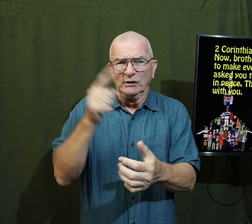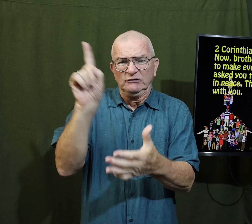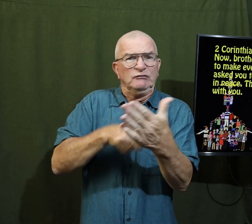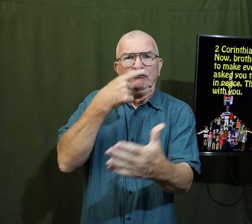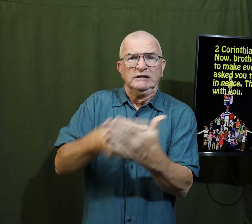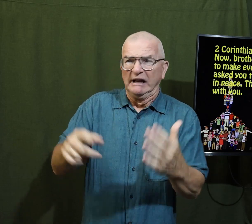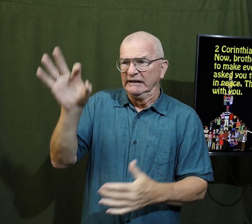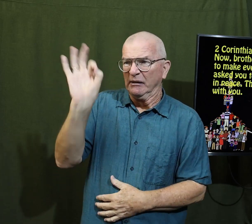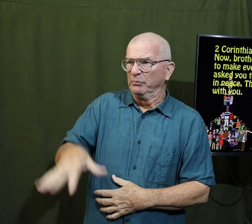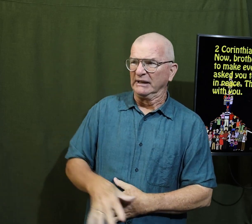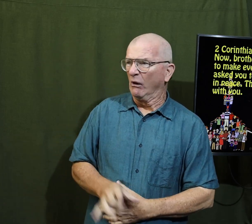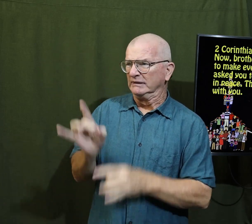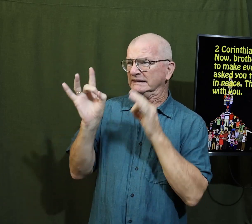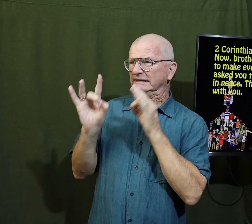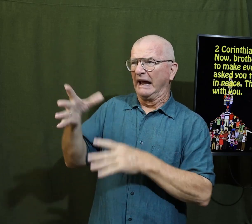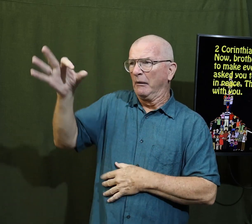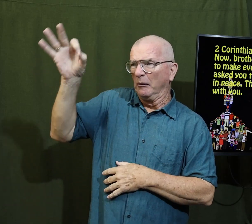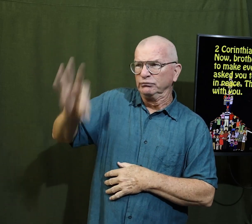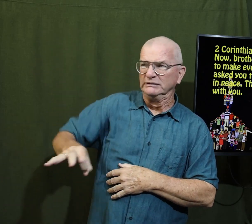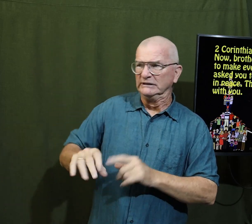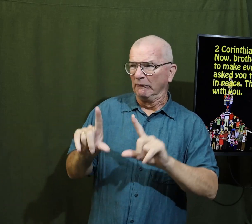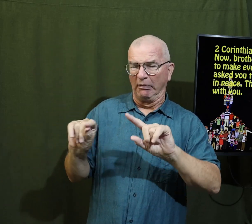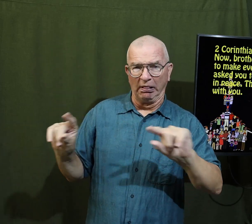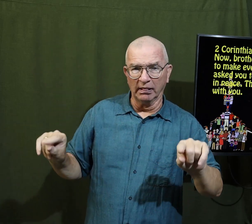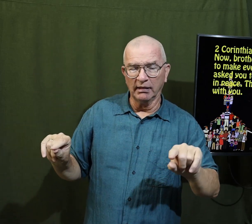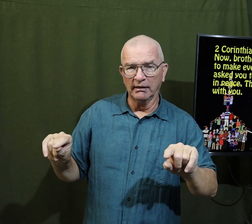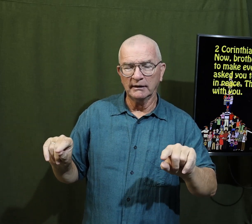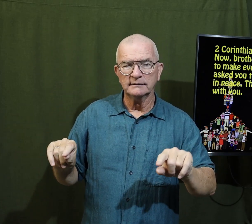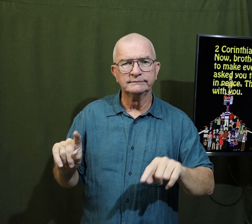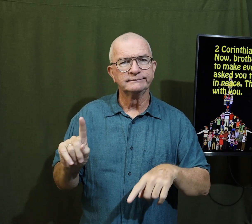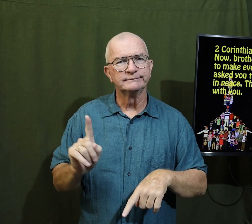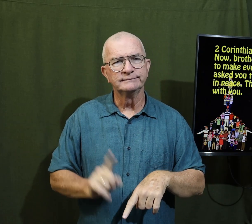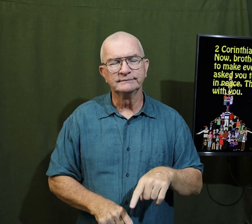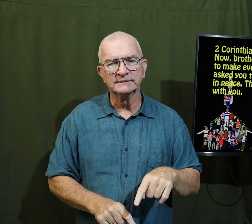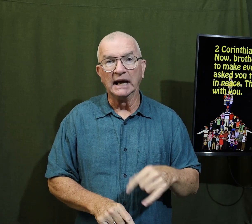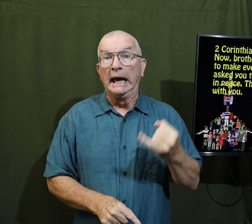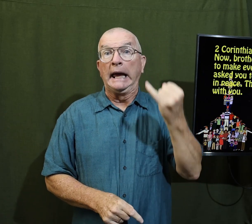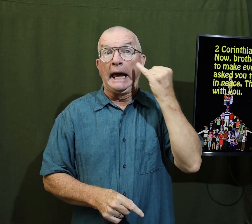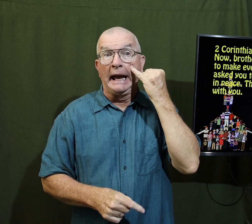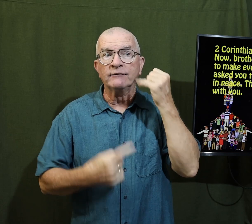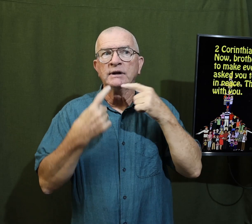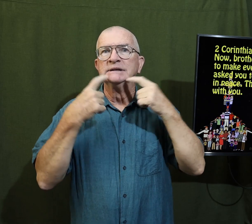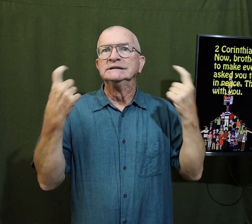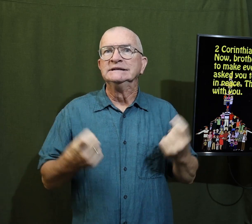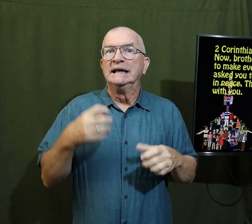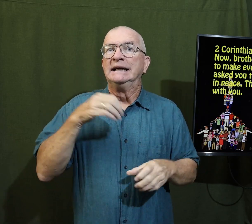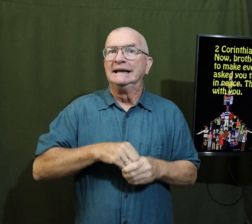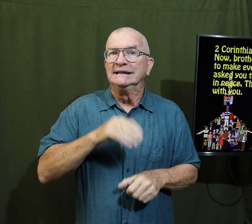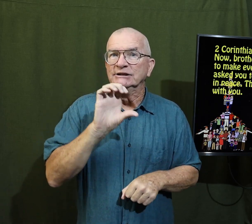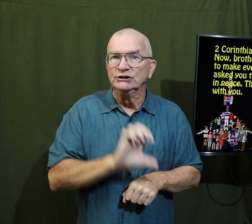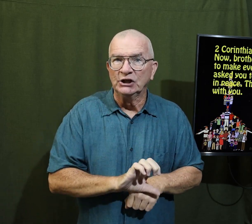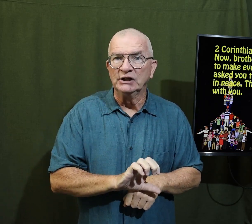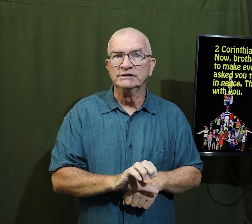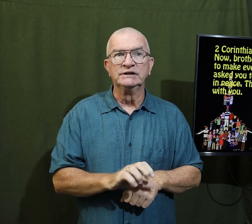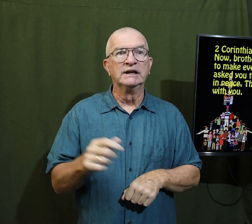if everyone is criticizing the pastor he's a terrible preacher whatever if there's sin in the church